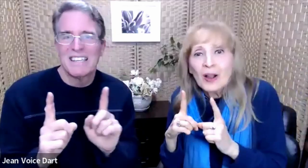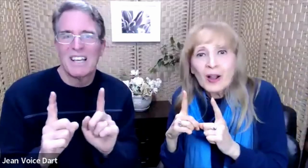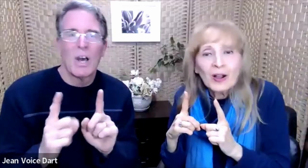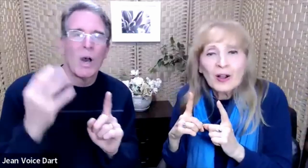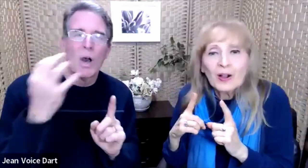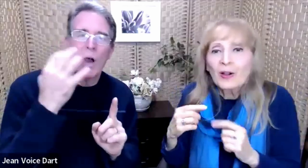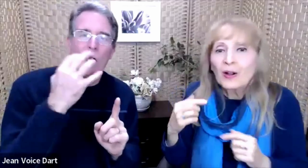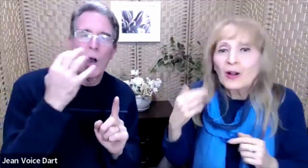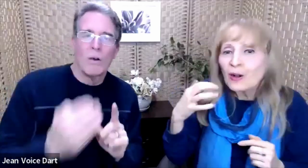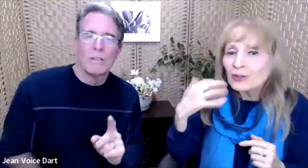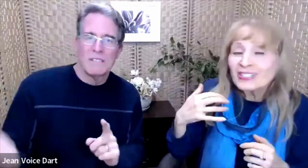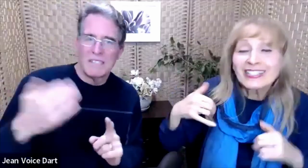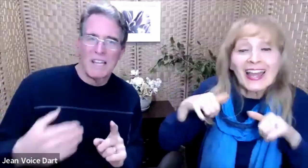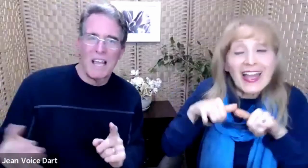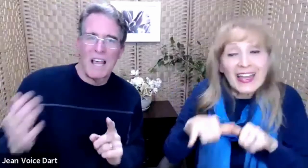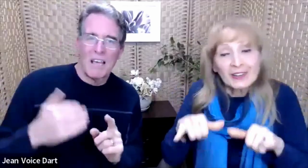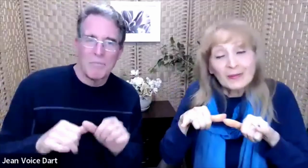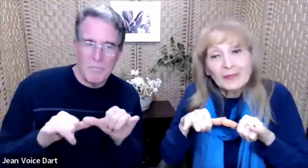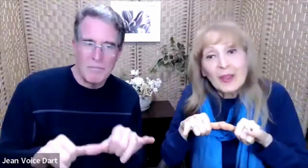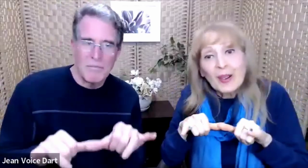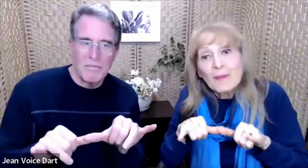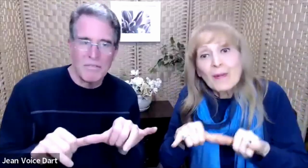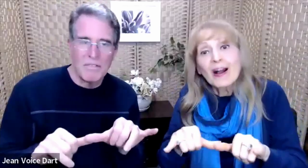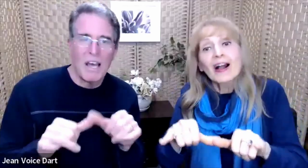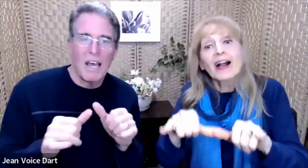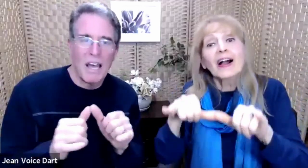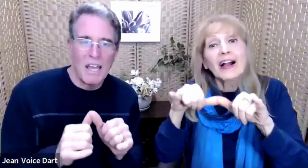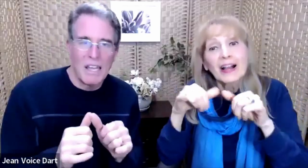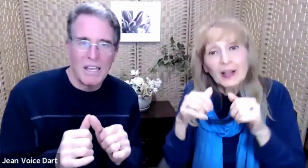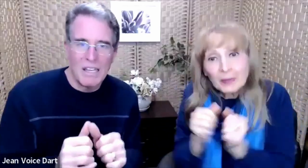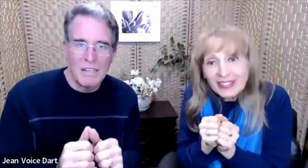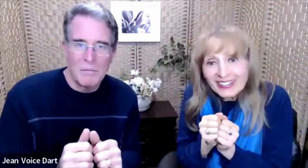Oh, stand by me.